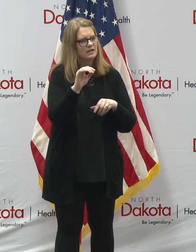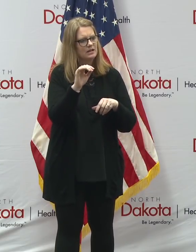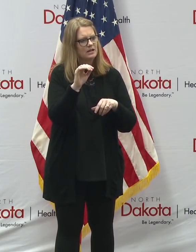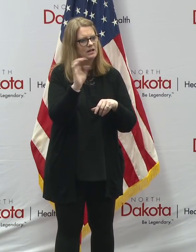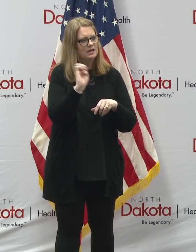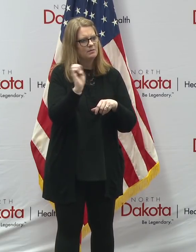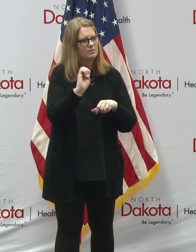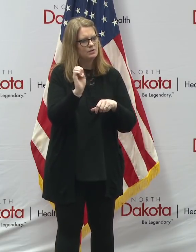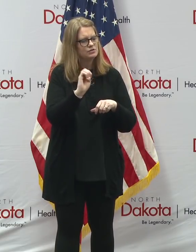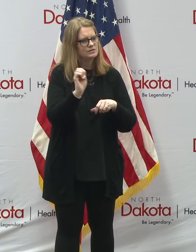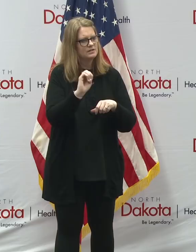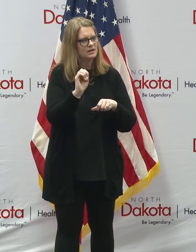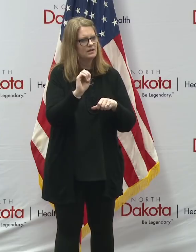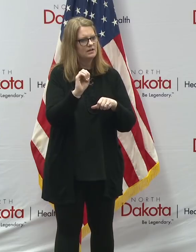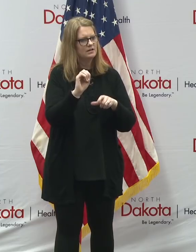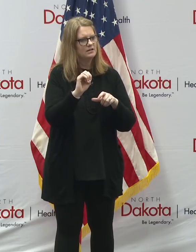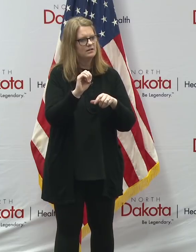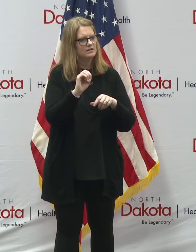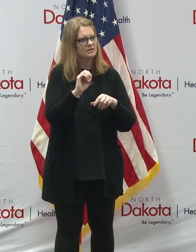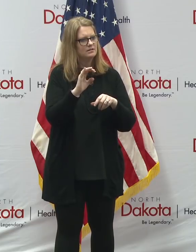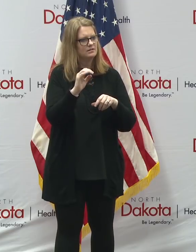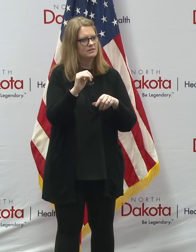for Hurricane Florence in 2018?